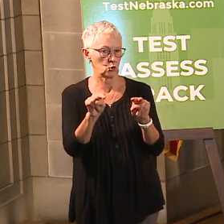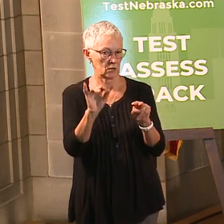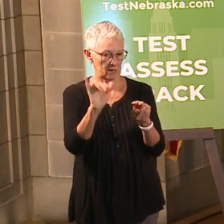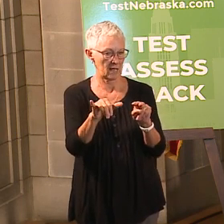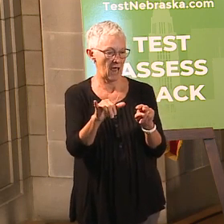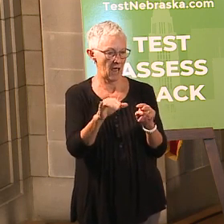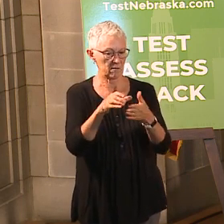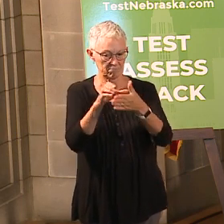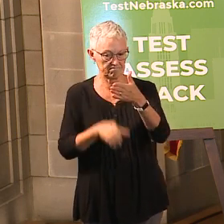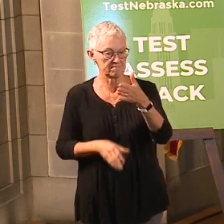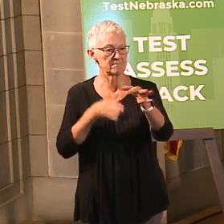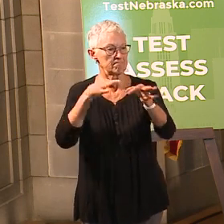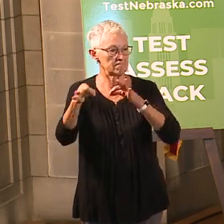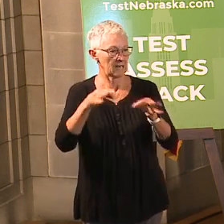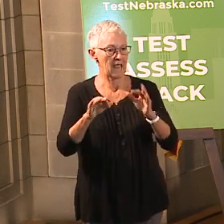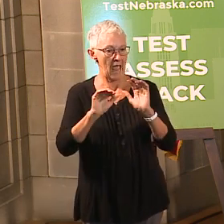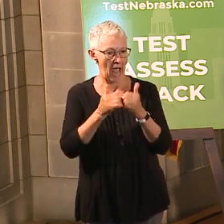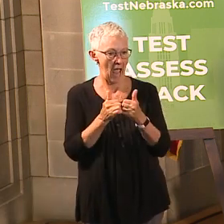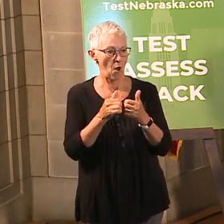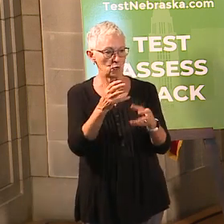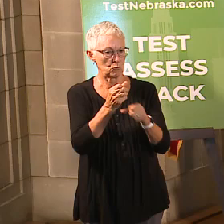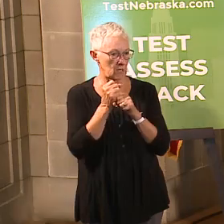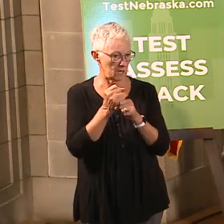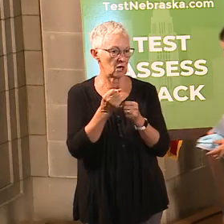details. That's all I have. Thank you.